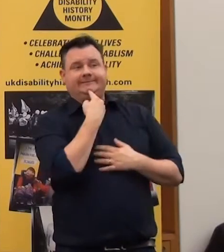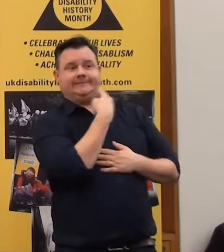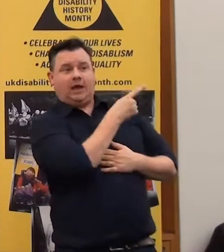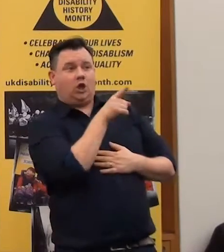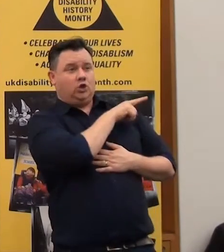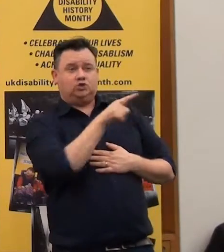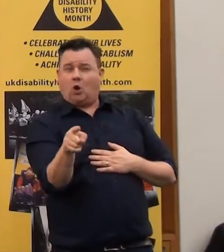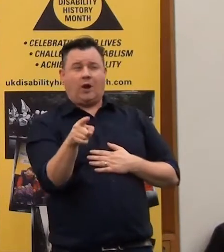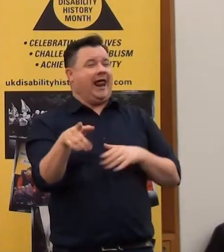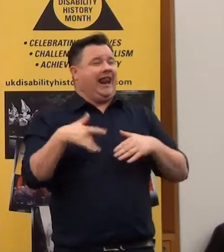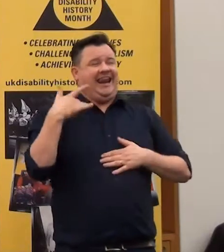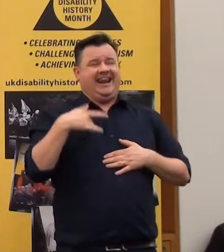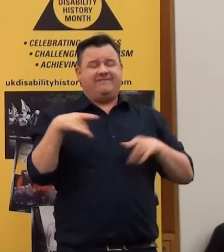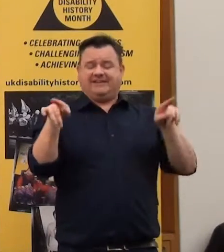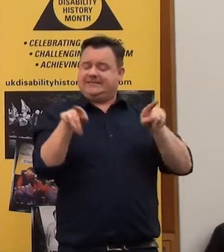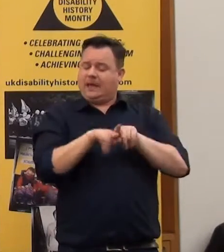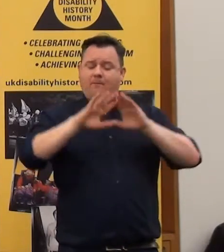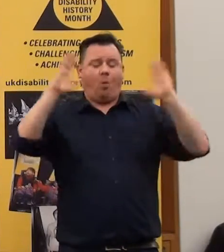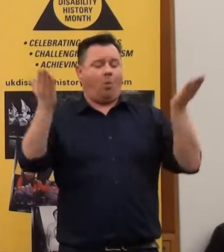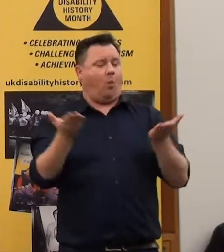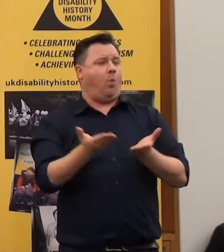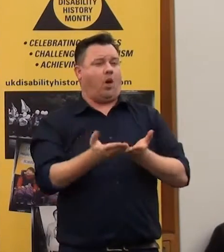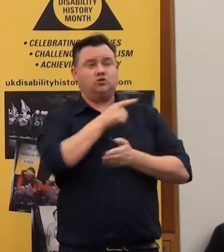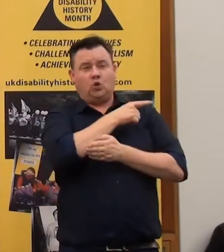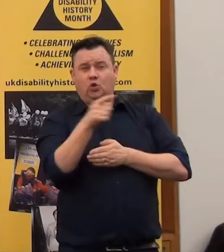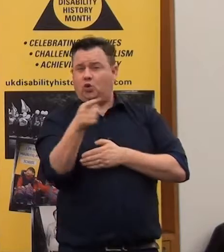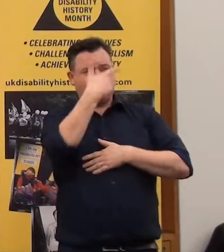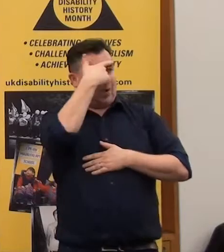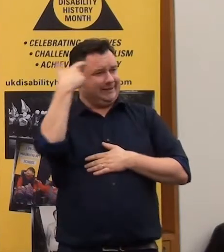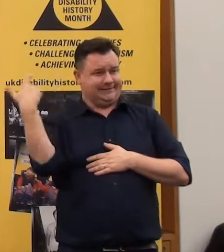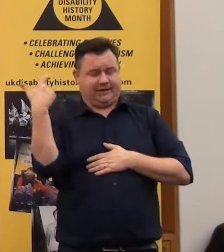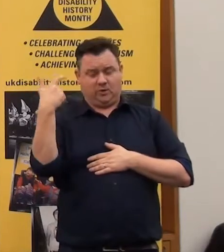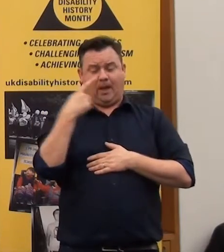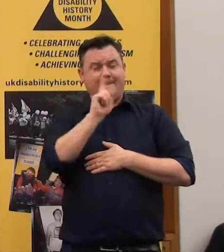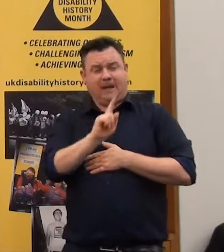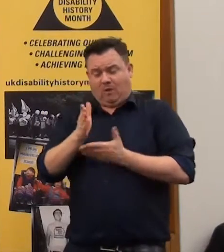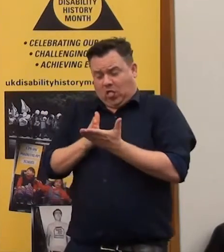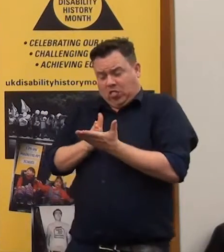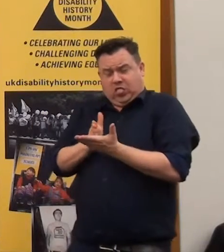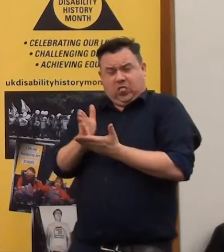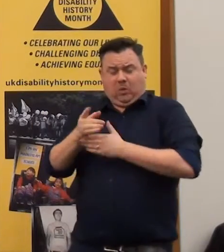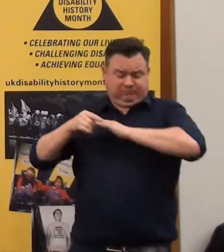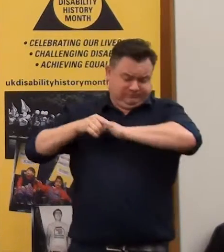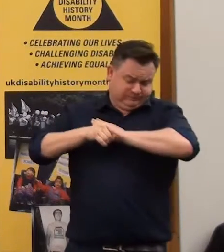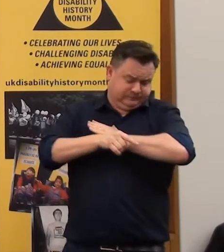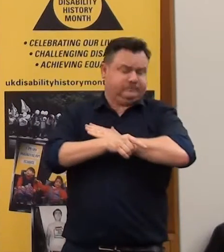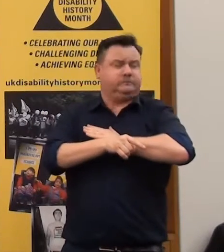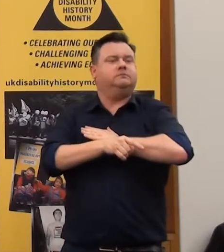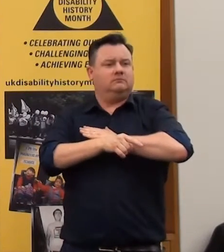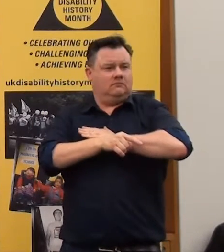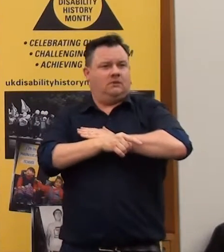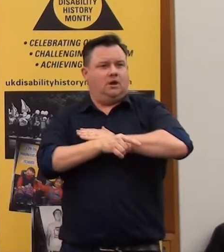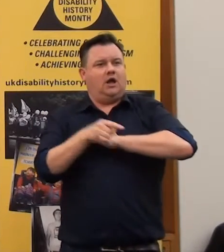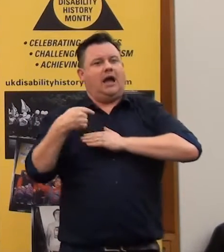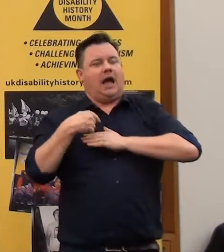you do not live in the same world, you do not understand what people are going through as a result of austerity. And as a result of that, I